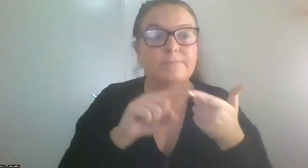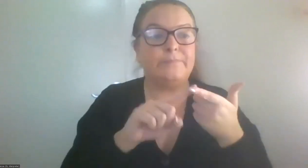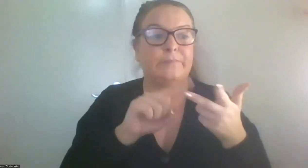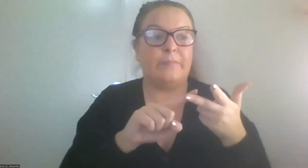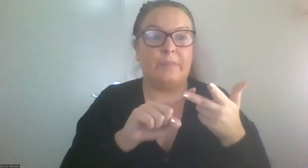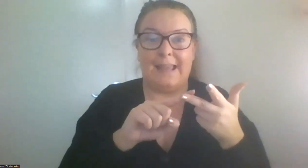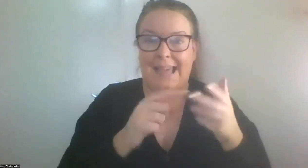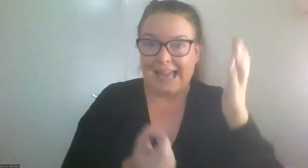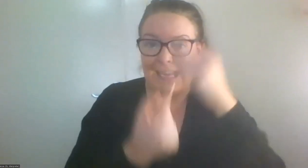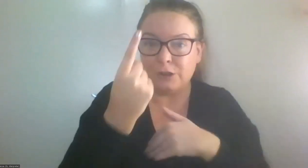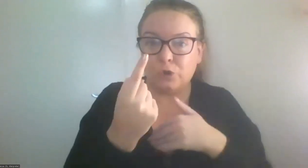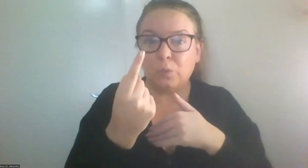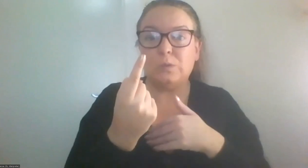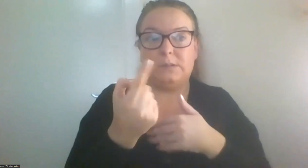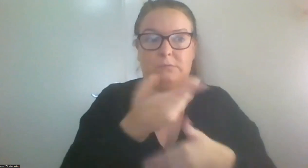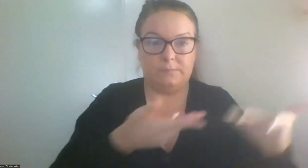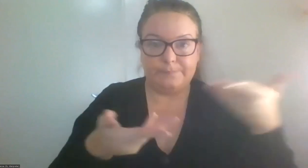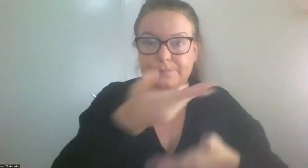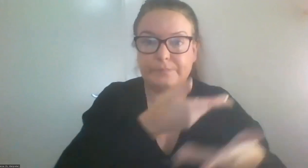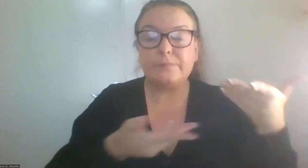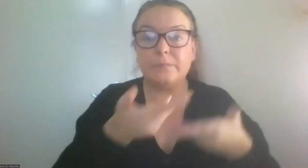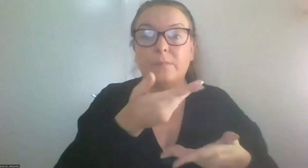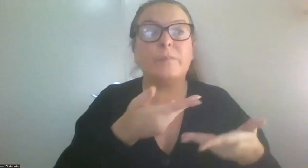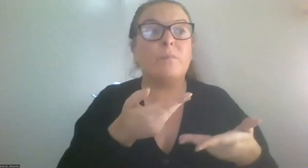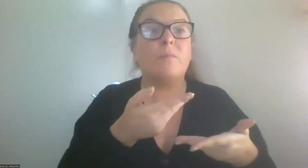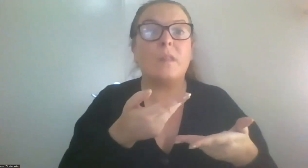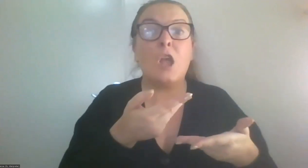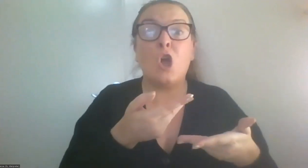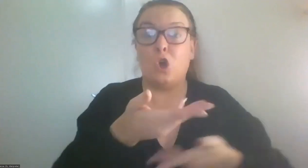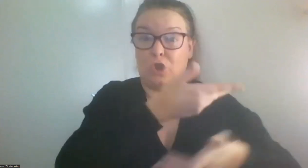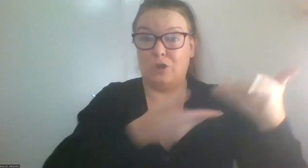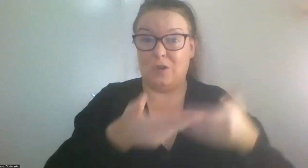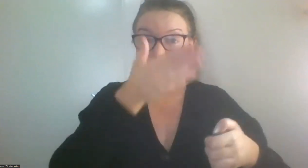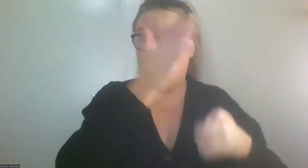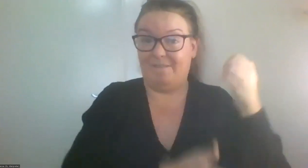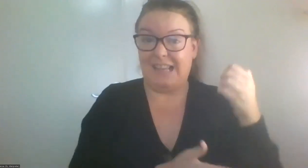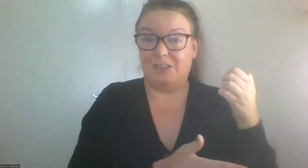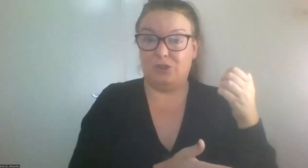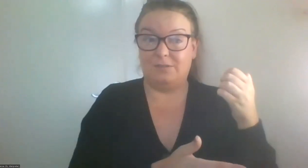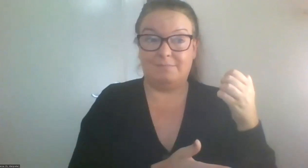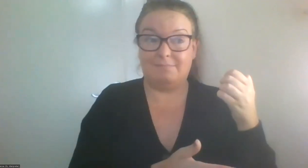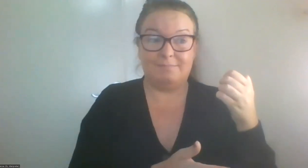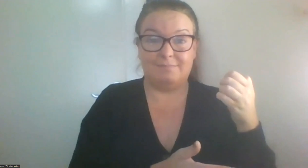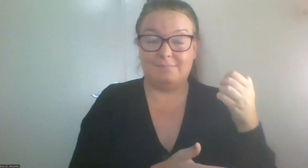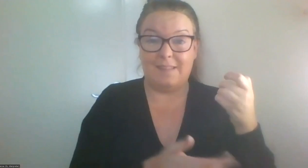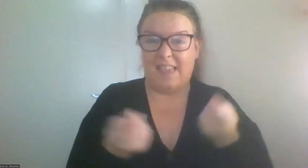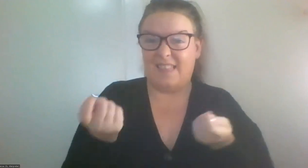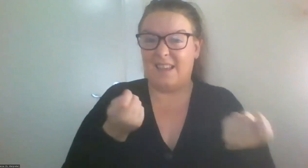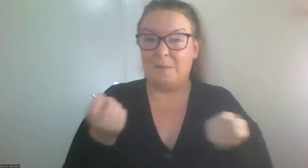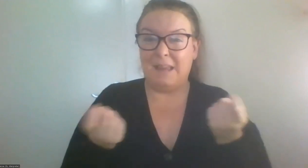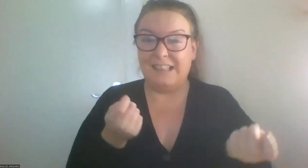The consultative process ended and so too did any intentions by the administrators